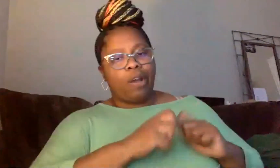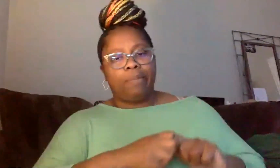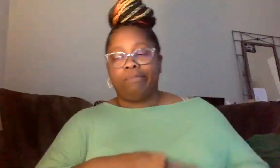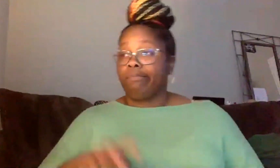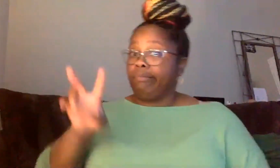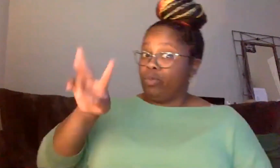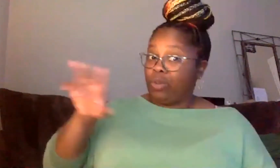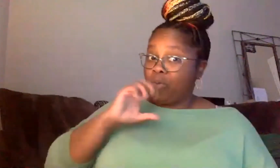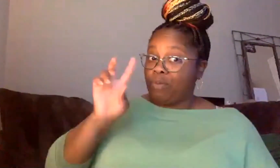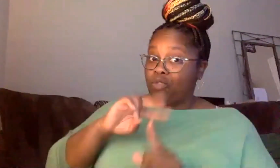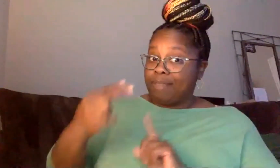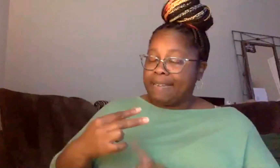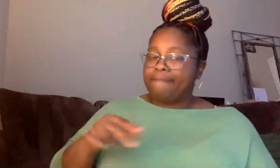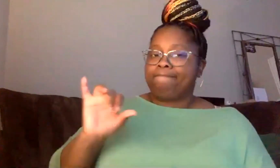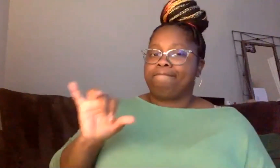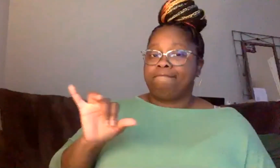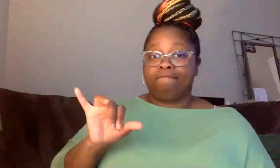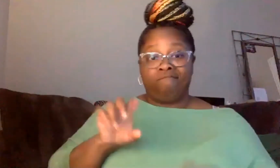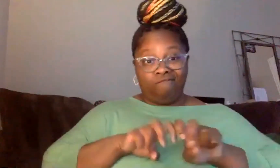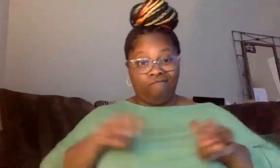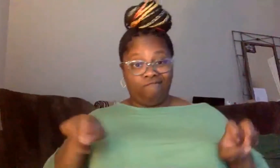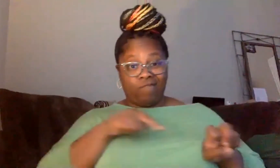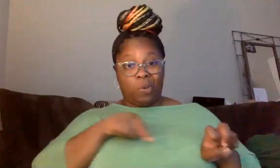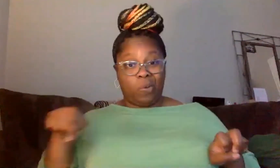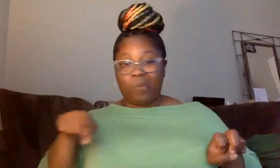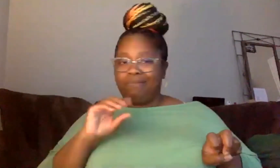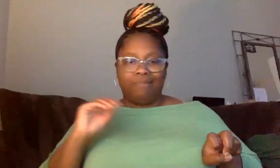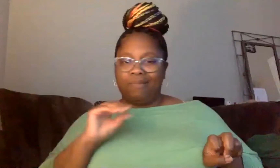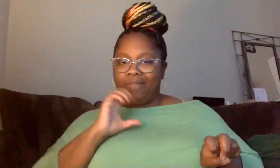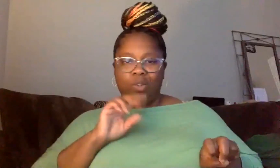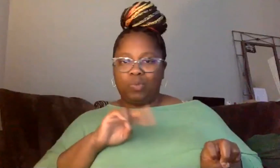perspective, because I'm going to guess nobody else on this panel is 22 years old.